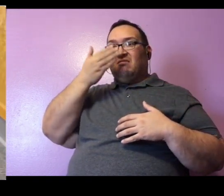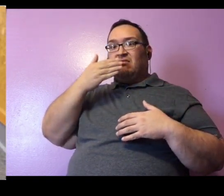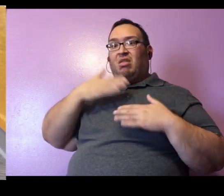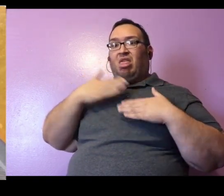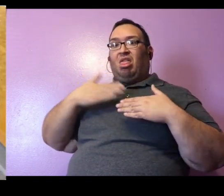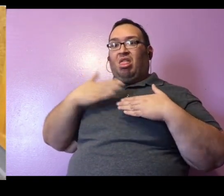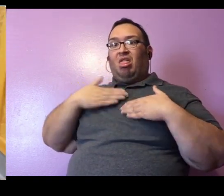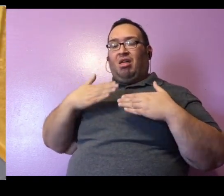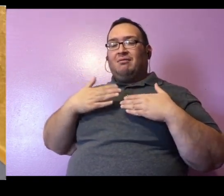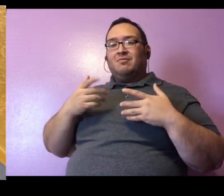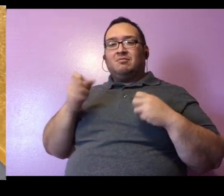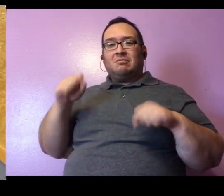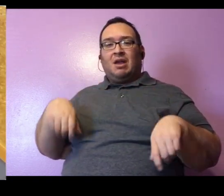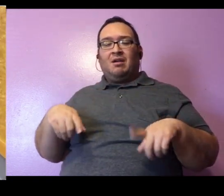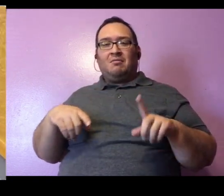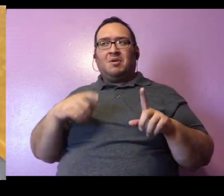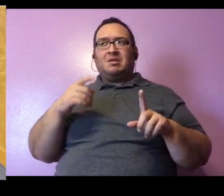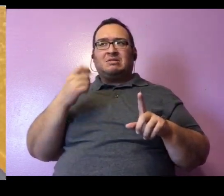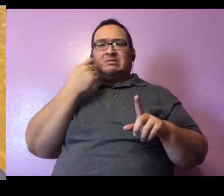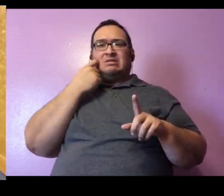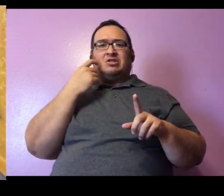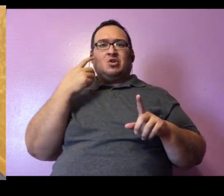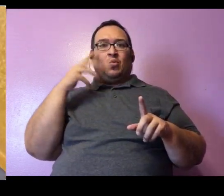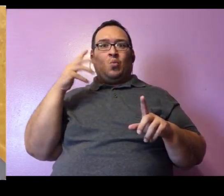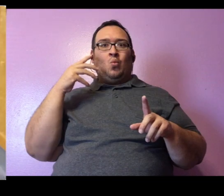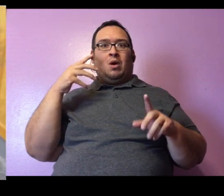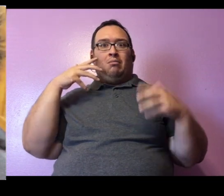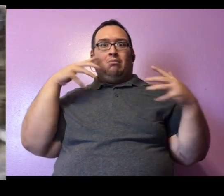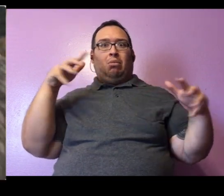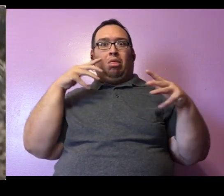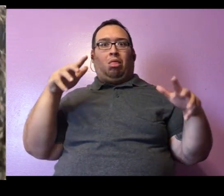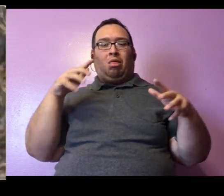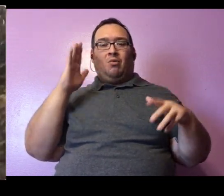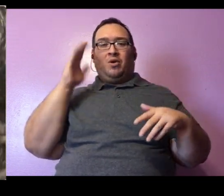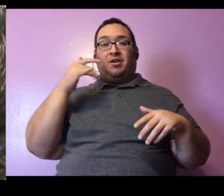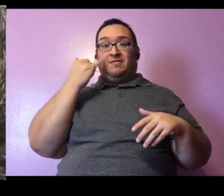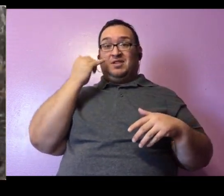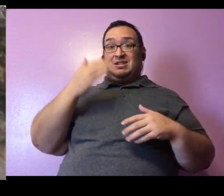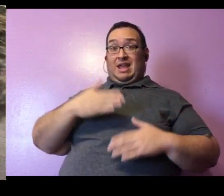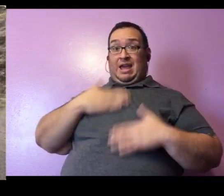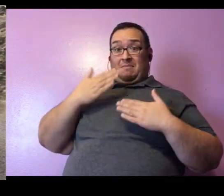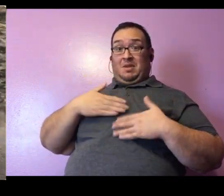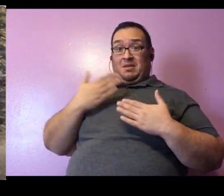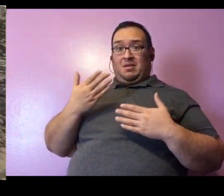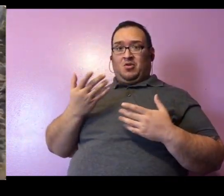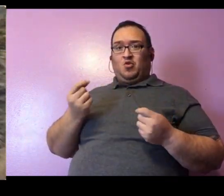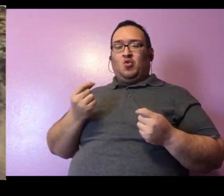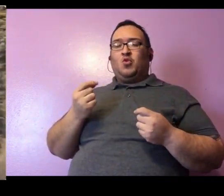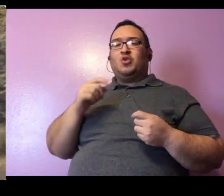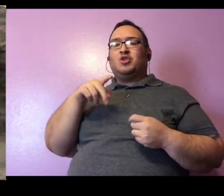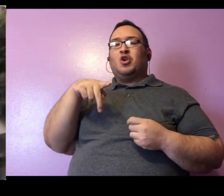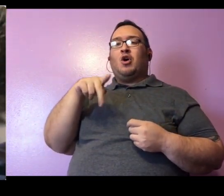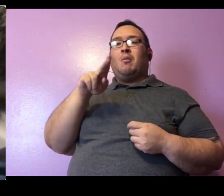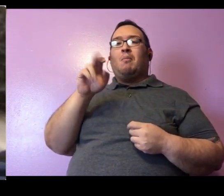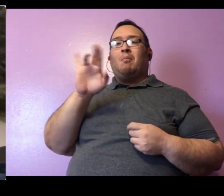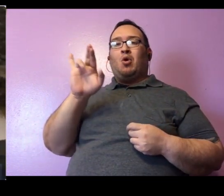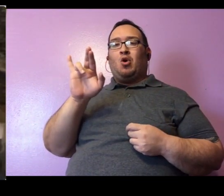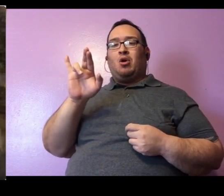mentioned just a little bit ago, Lucille does make some crazy noises, so when she's really happy, she's actually going to purr, which is another reason people